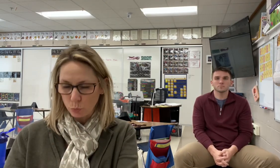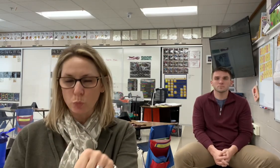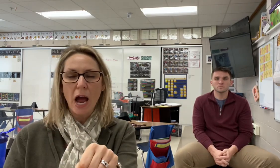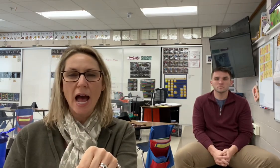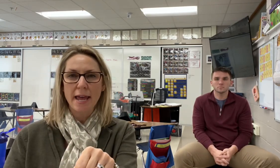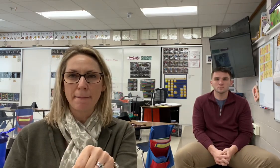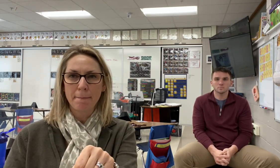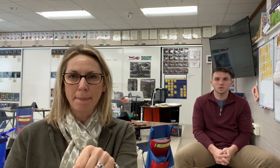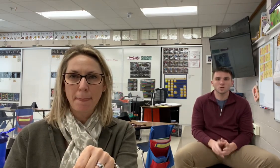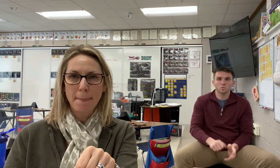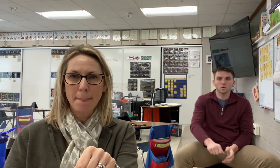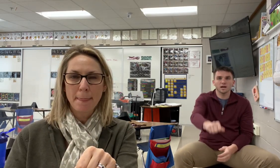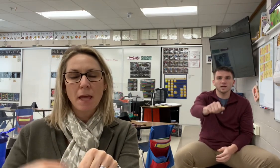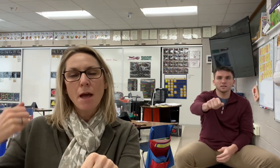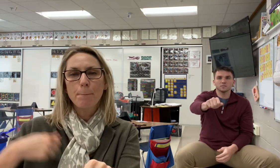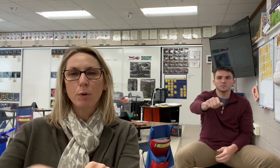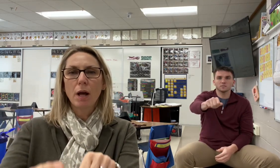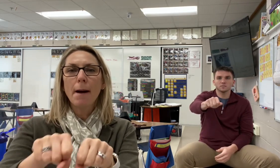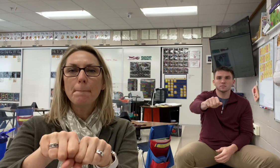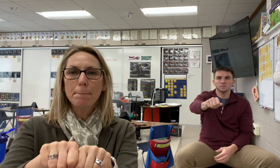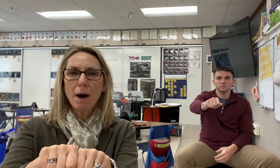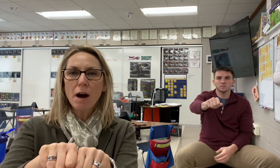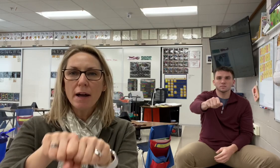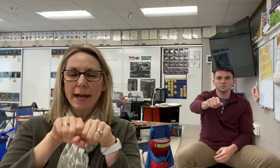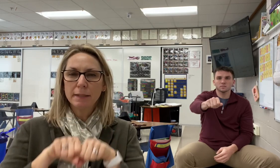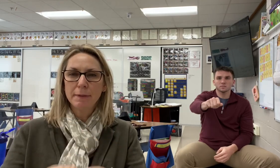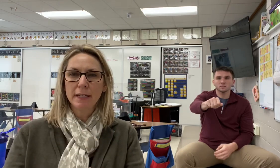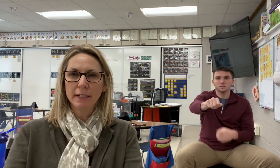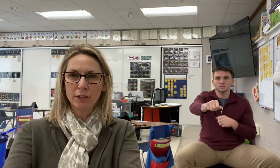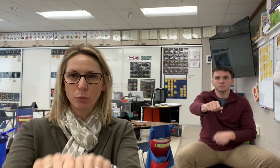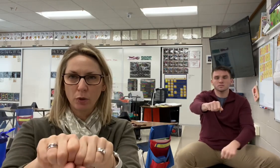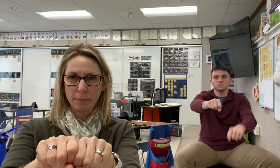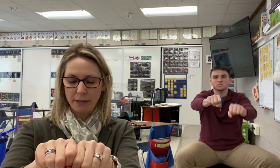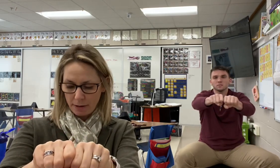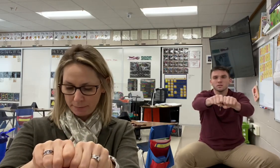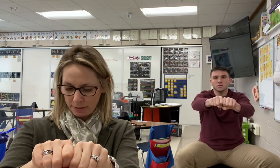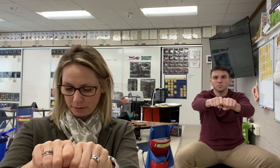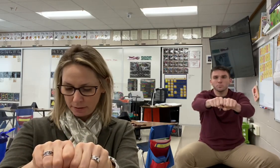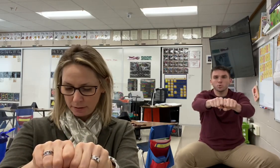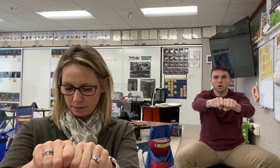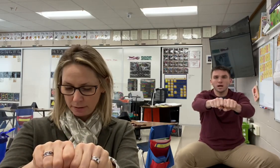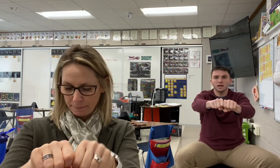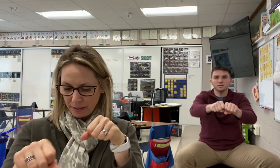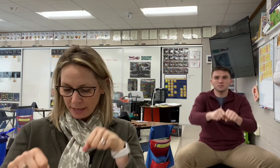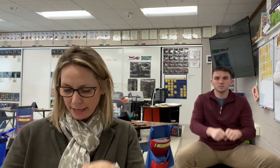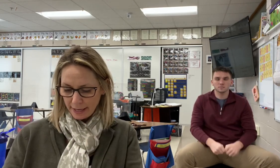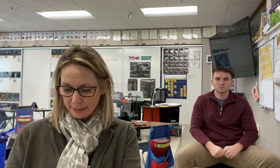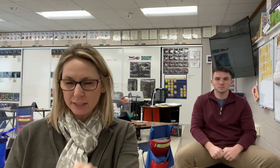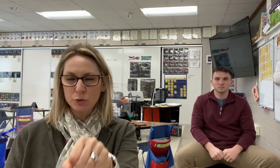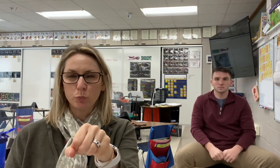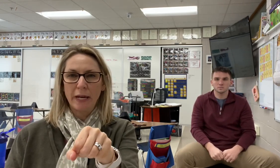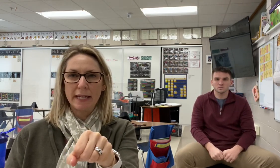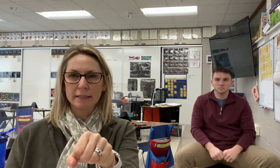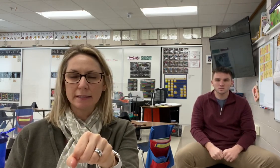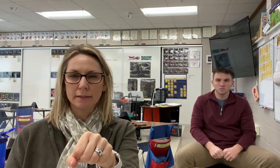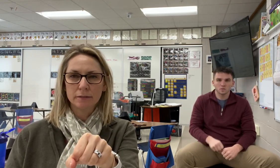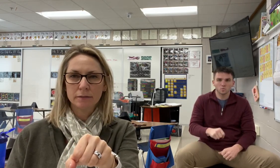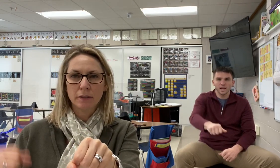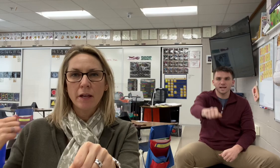rye. Rye. Put a p at the beginning and the word becomes pry. Ending is rant. Rant.